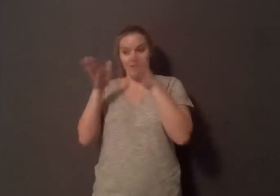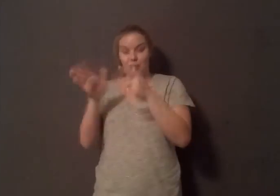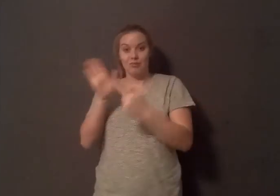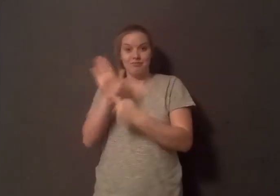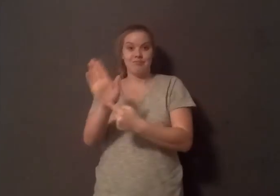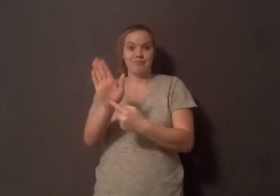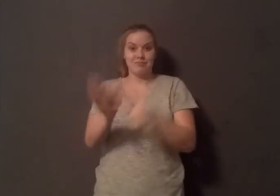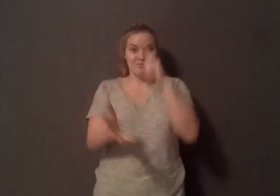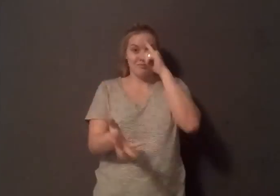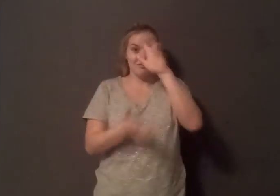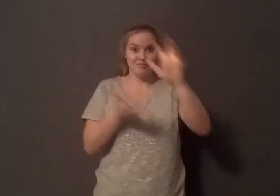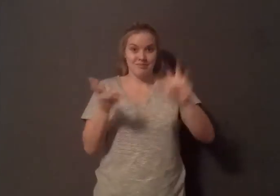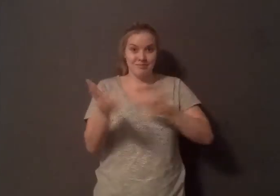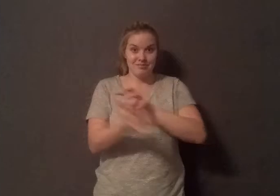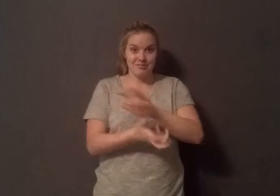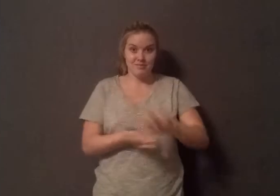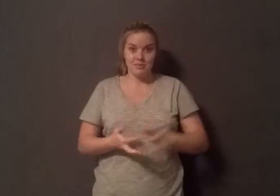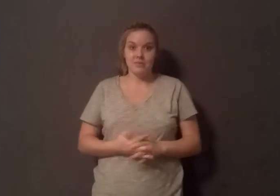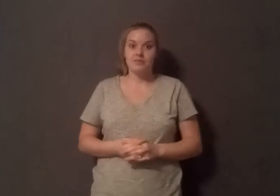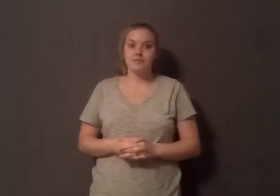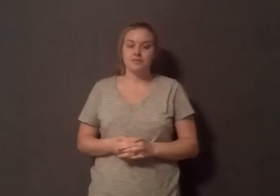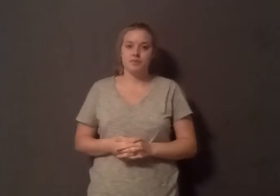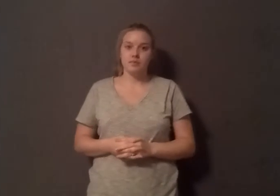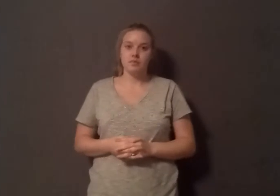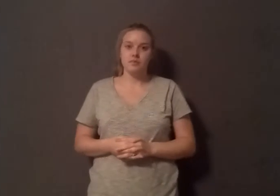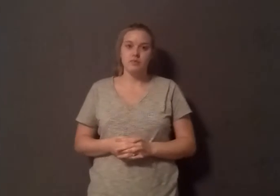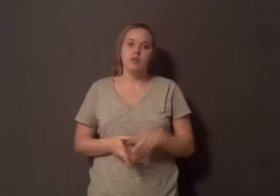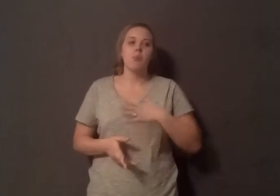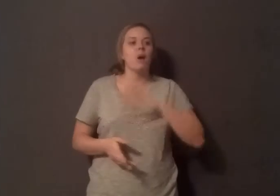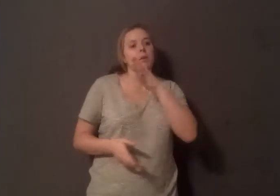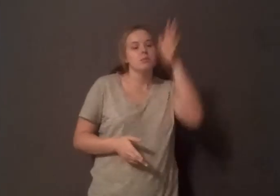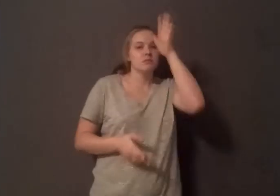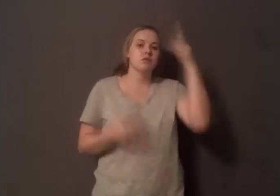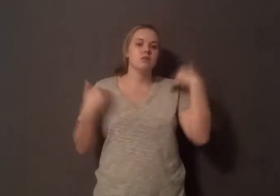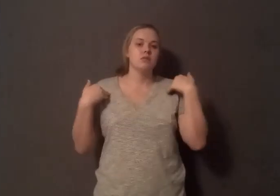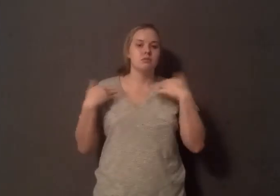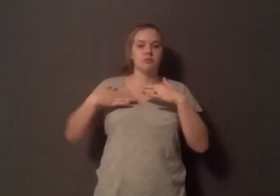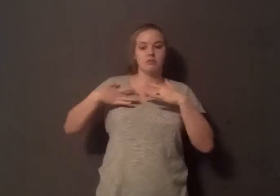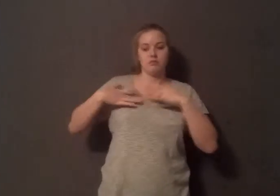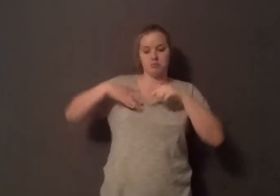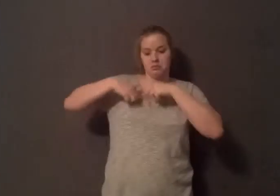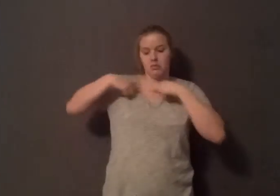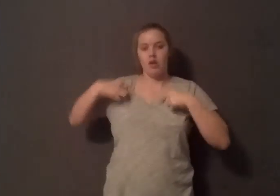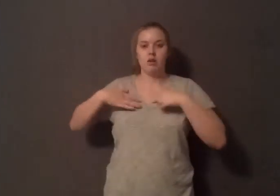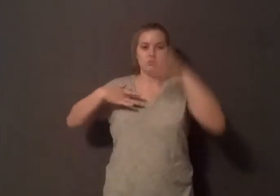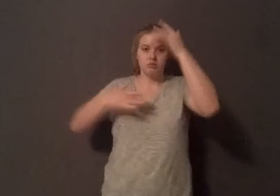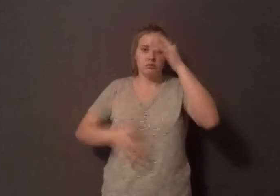thought what they ate led to heart disease. They think, oh, it's genetic. My parents had it. I don't think people really think that what they ate led to diabetes. I think,